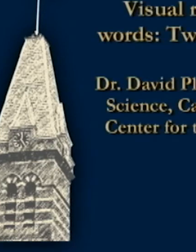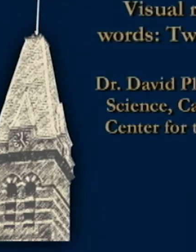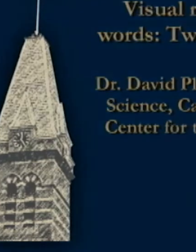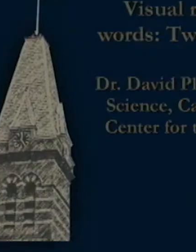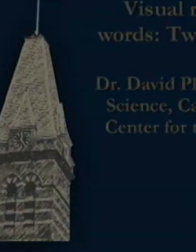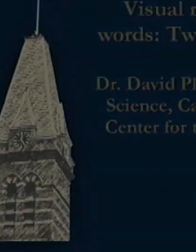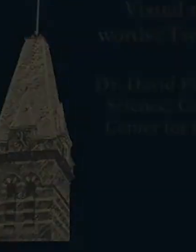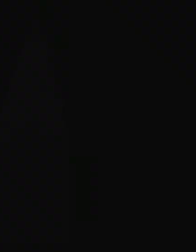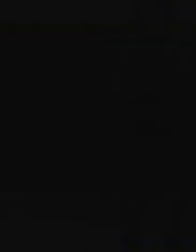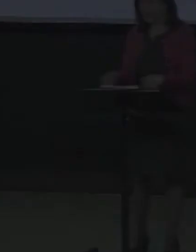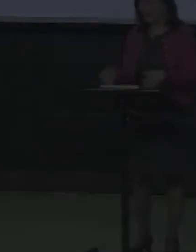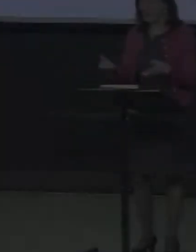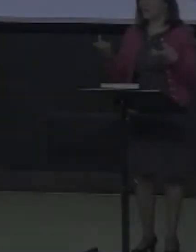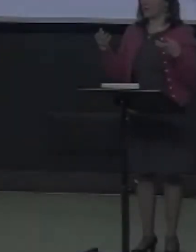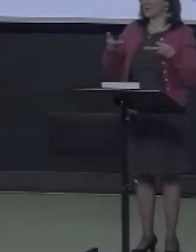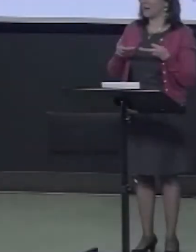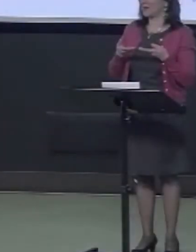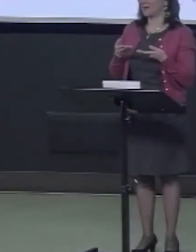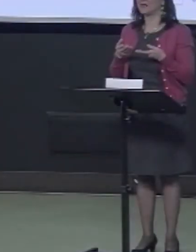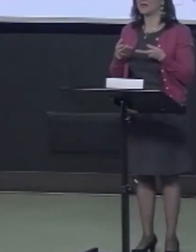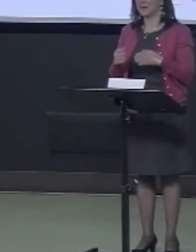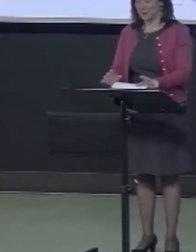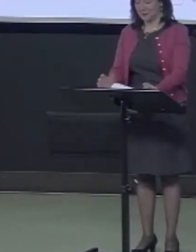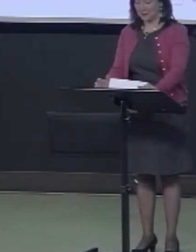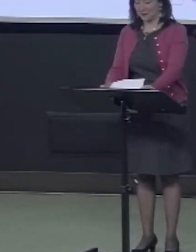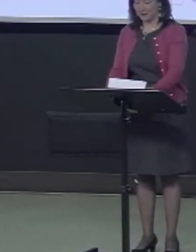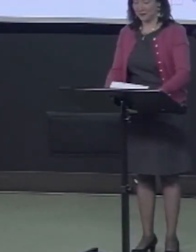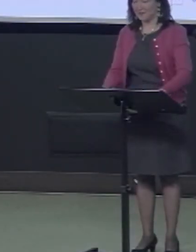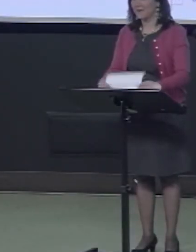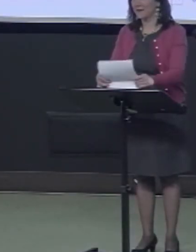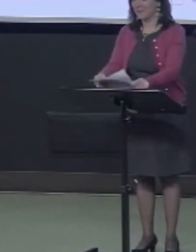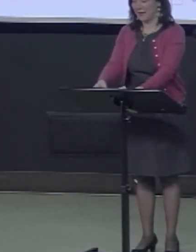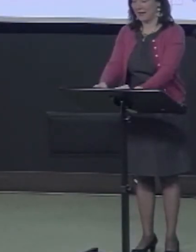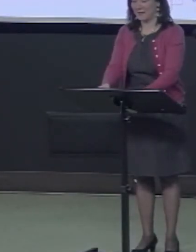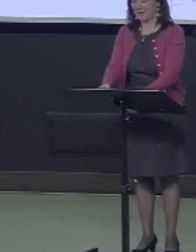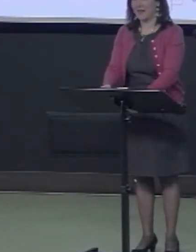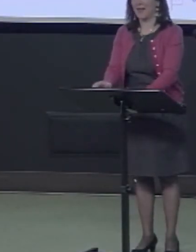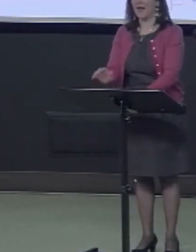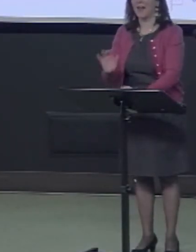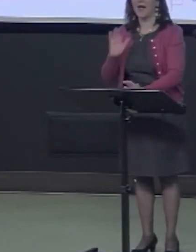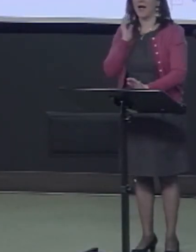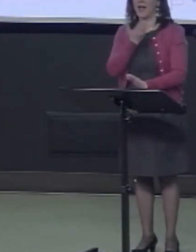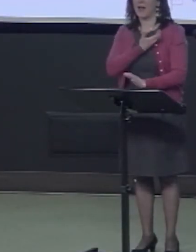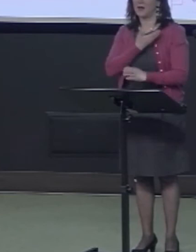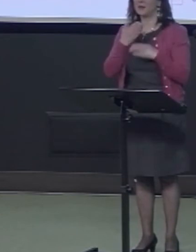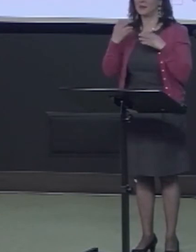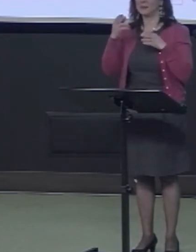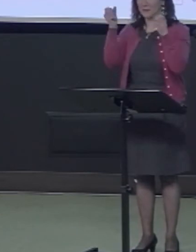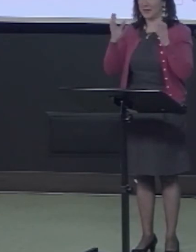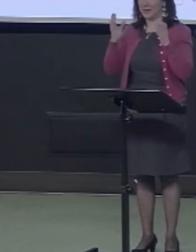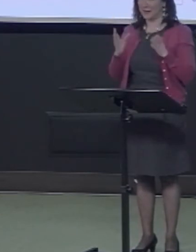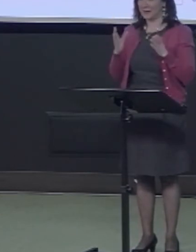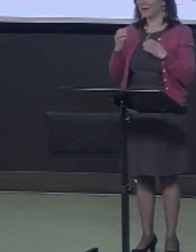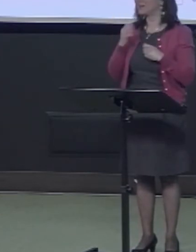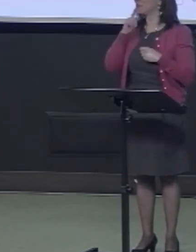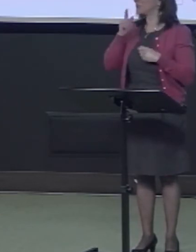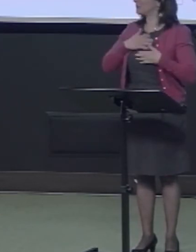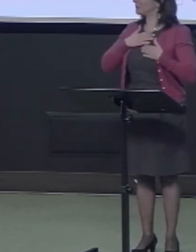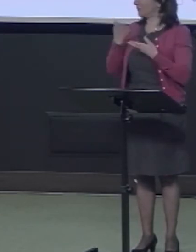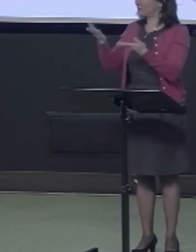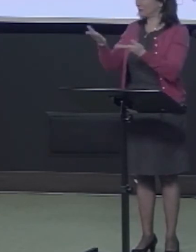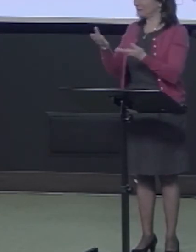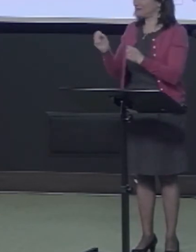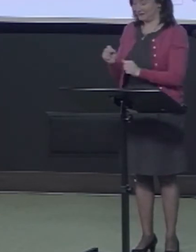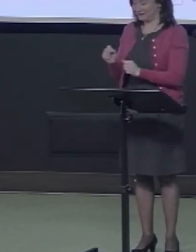It's an opportunity to introduce our speaker for this afternoon, and it is my great pleasure to do